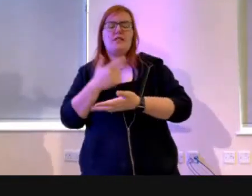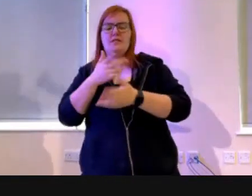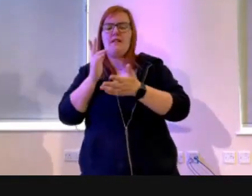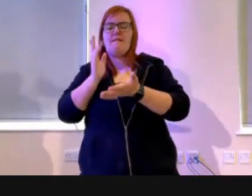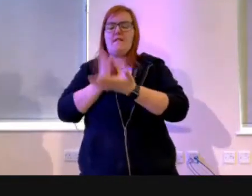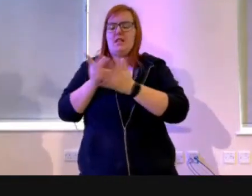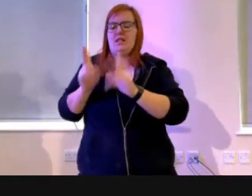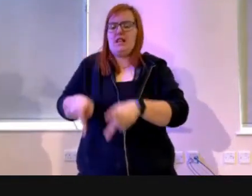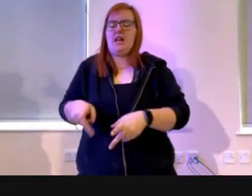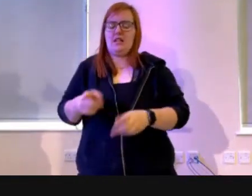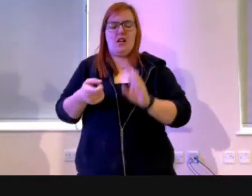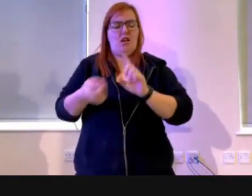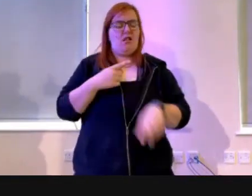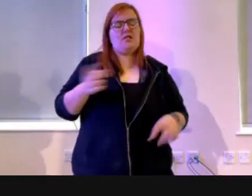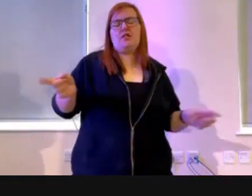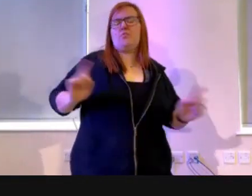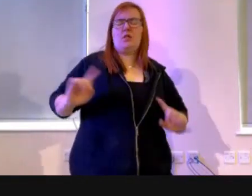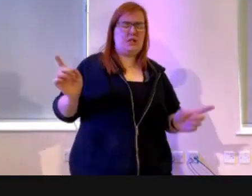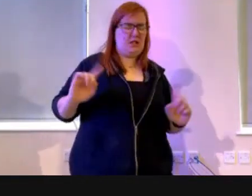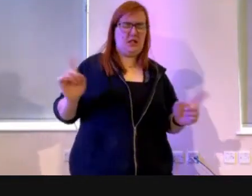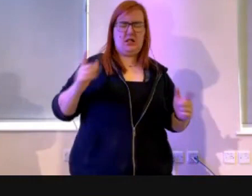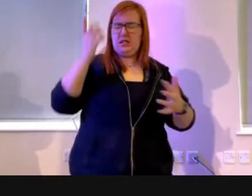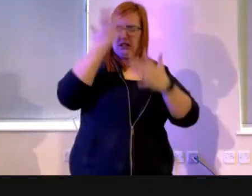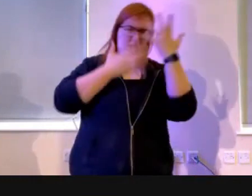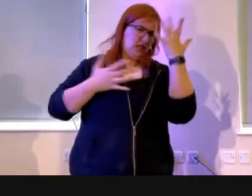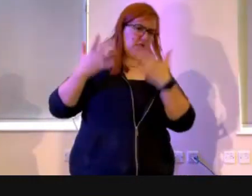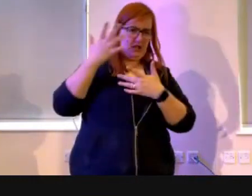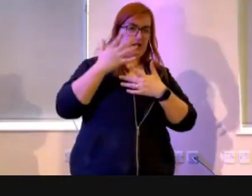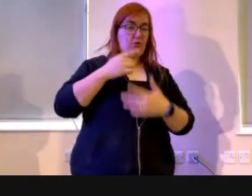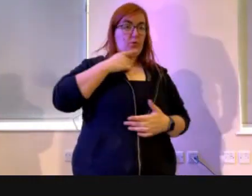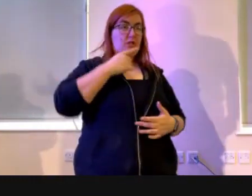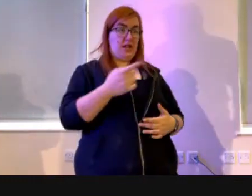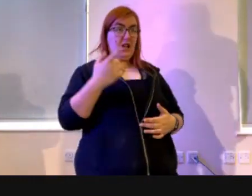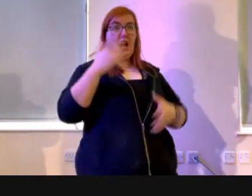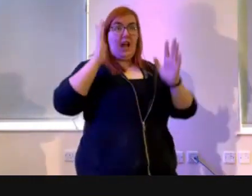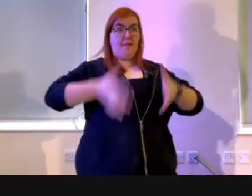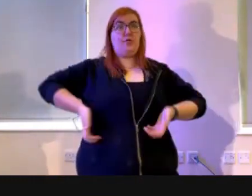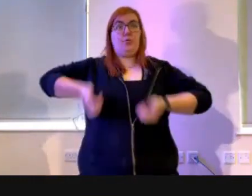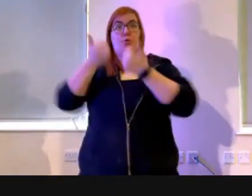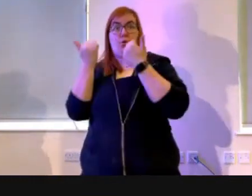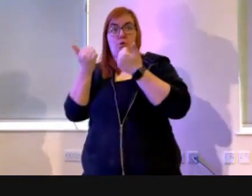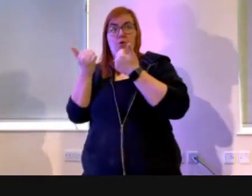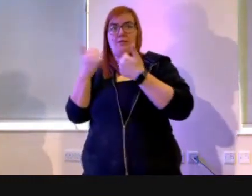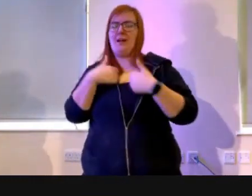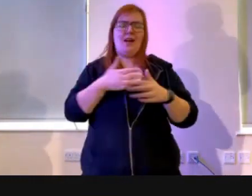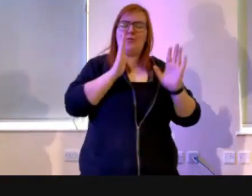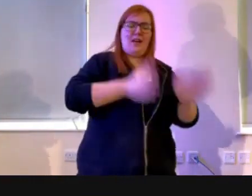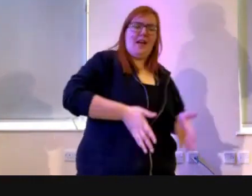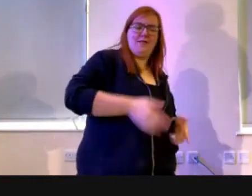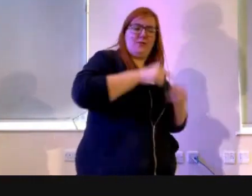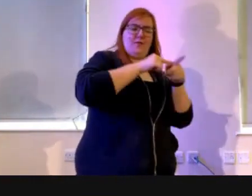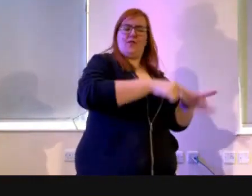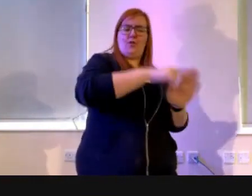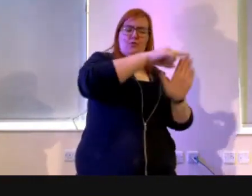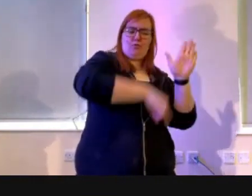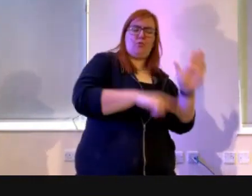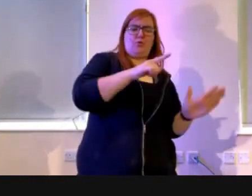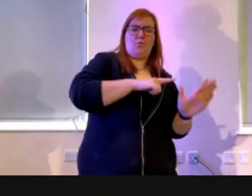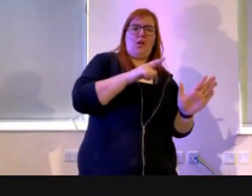It's going to be really confusing about Christianity. You're saying I have to be a good person, but I don't have to to follow all the rules because Jesus died